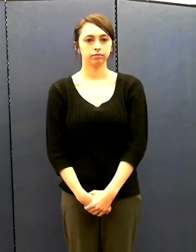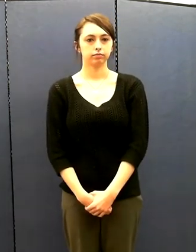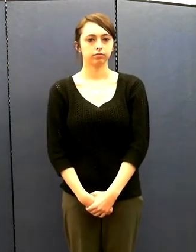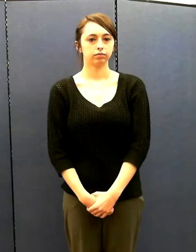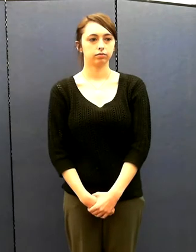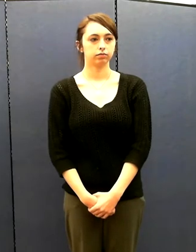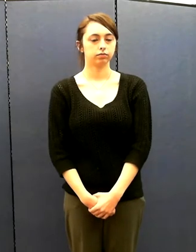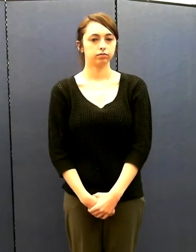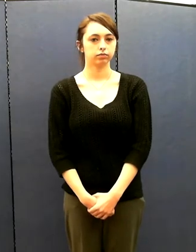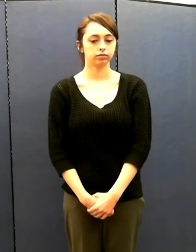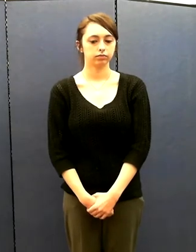In the course.